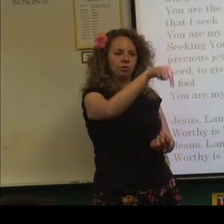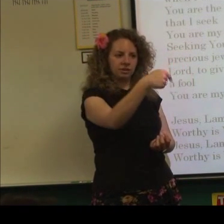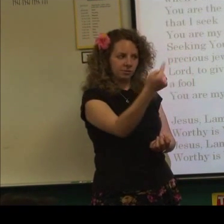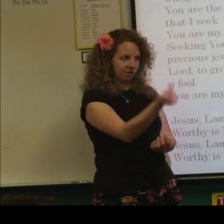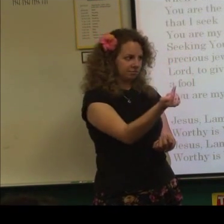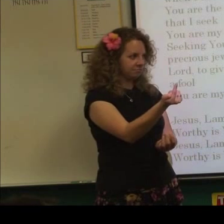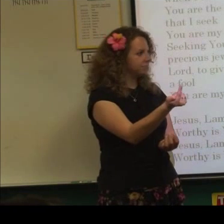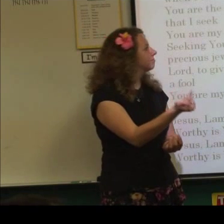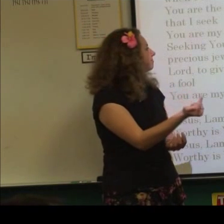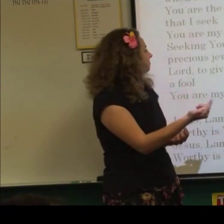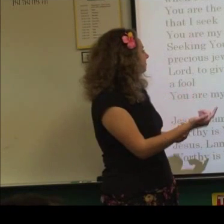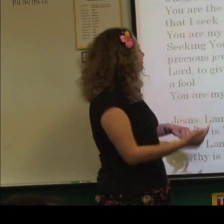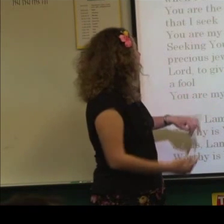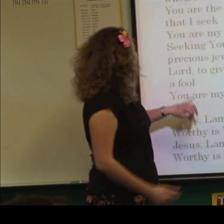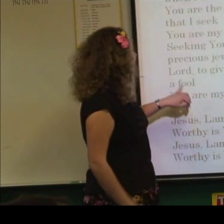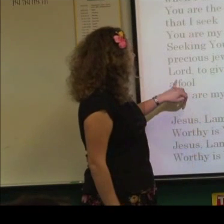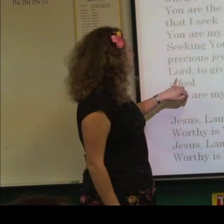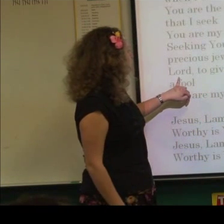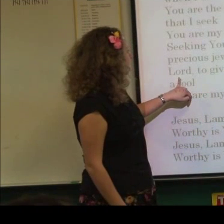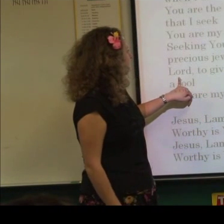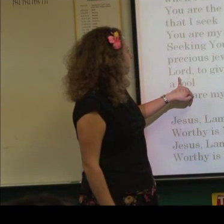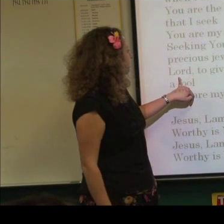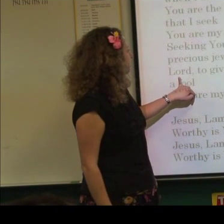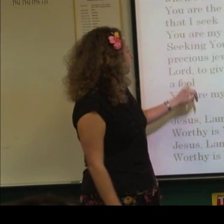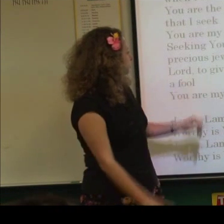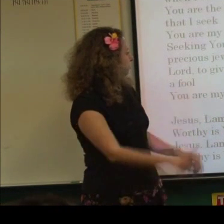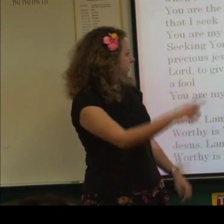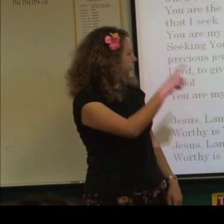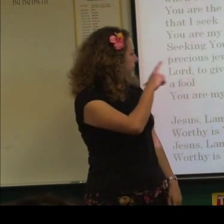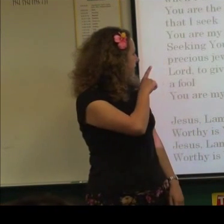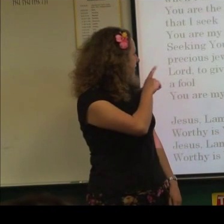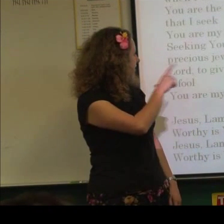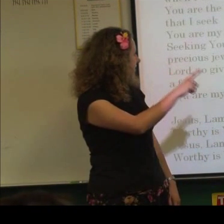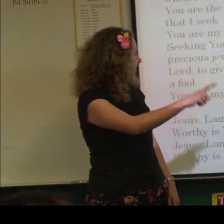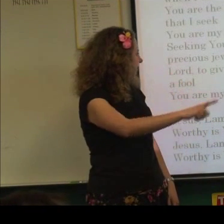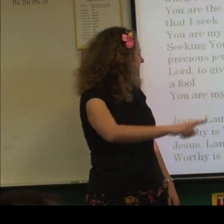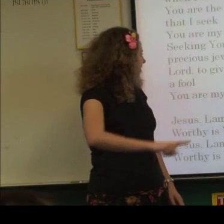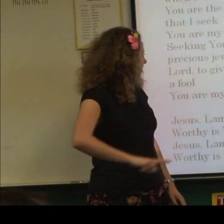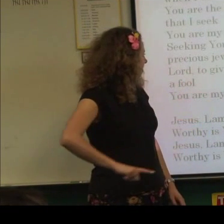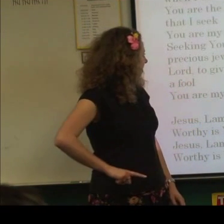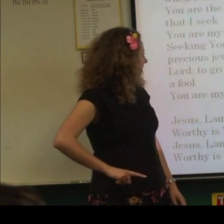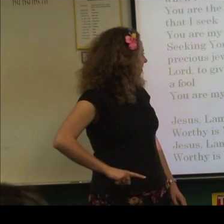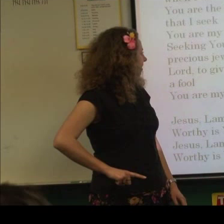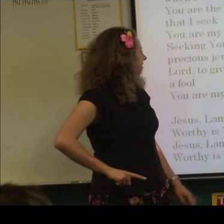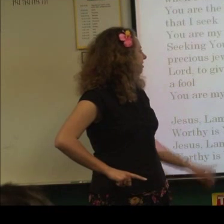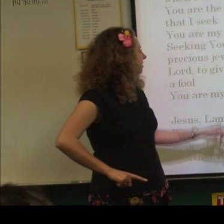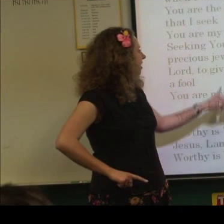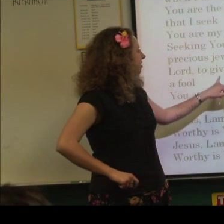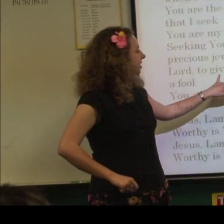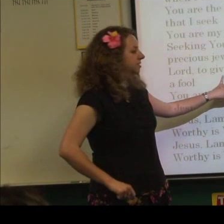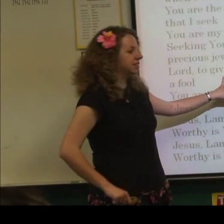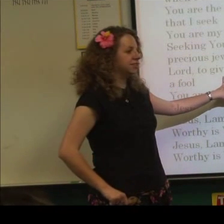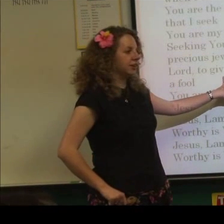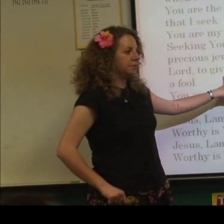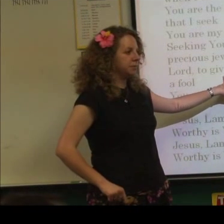Only one. Mm-hmm. And then, so we have Lord here. And then to give up.